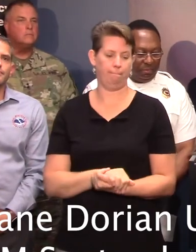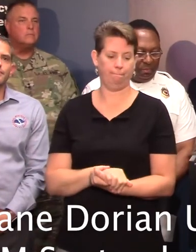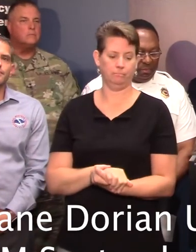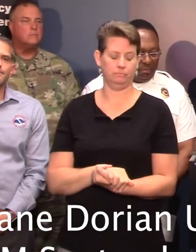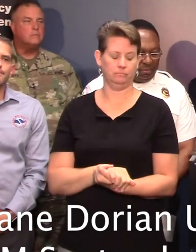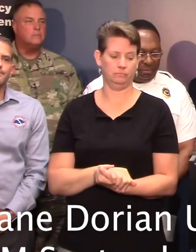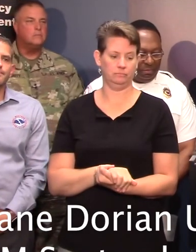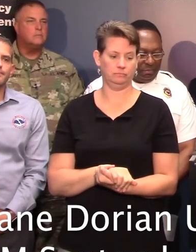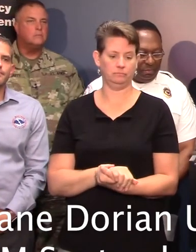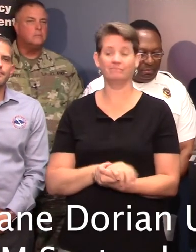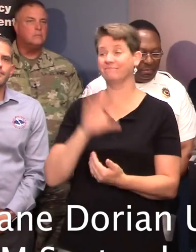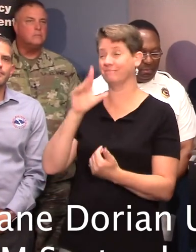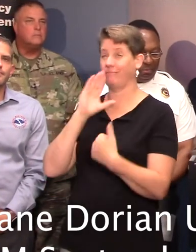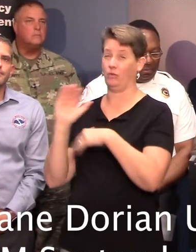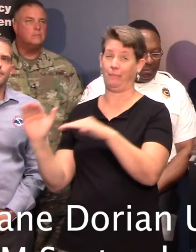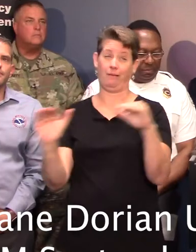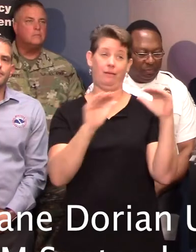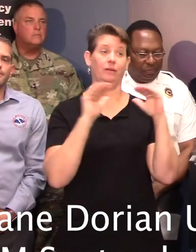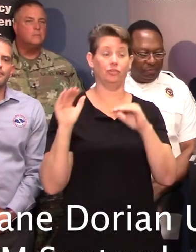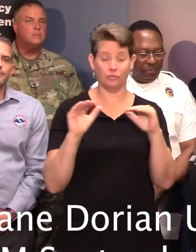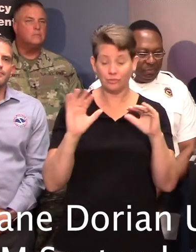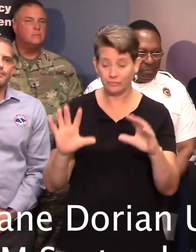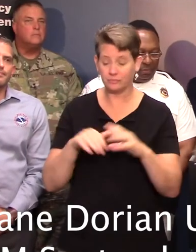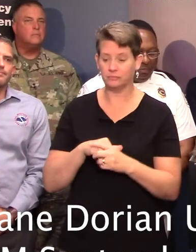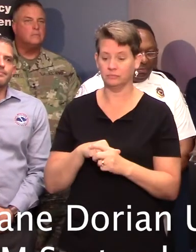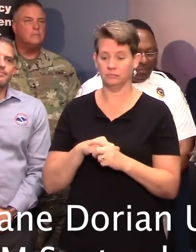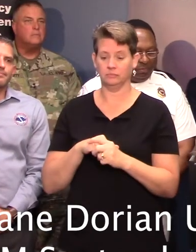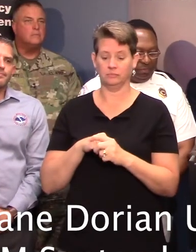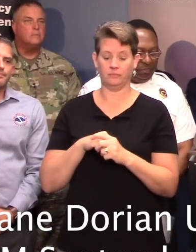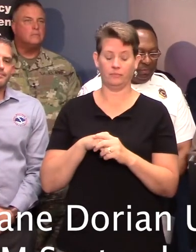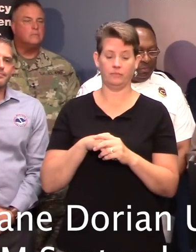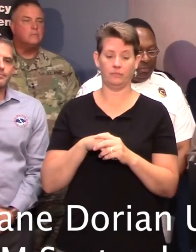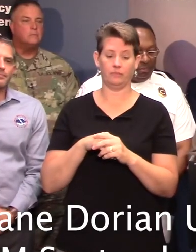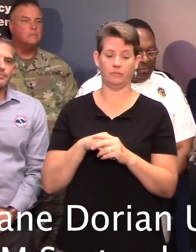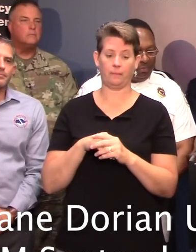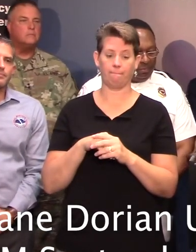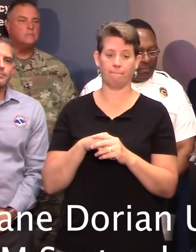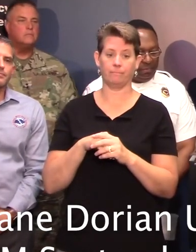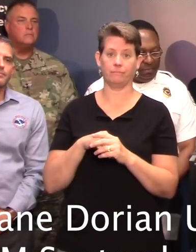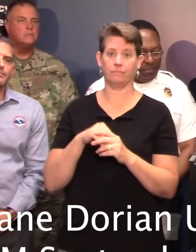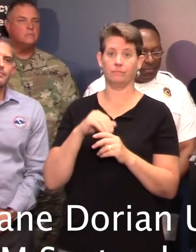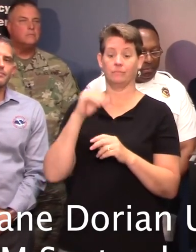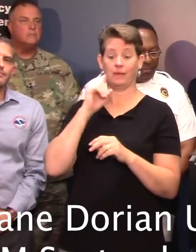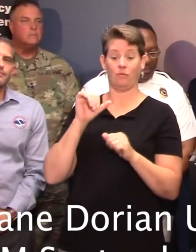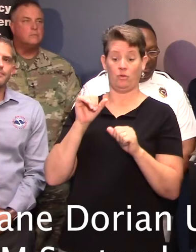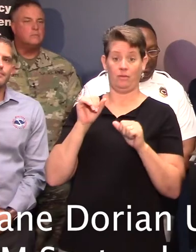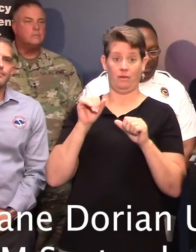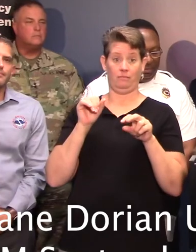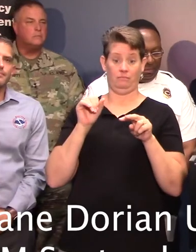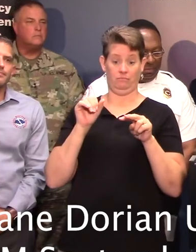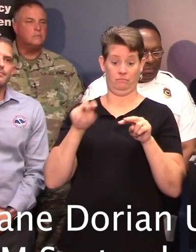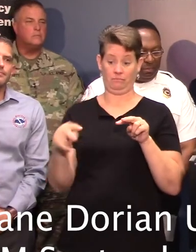Briefly, just to remind everybody on the reversal that's in place, in order to get on the reverse side of the